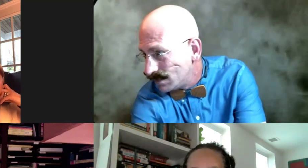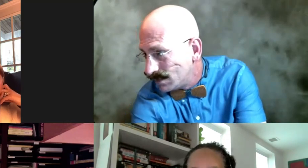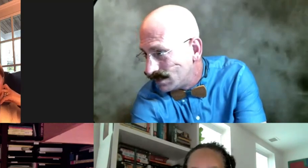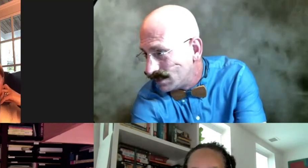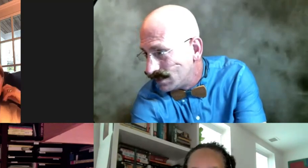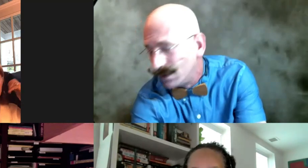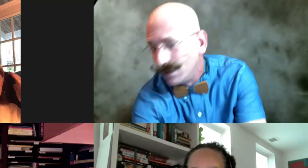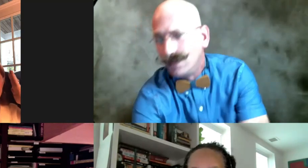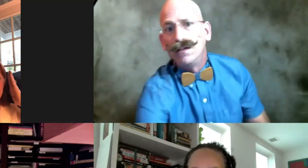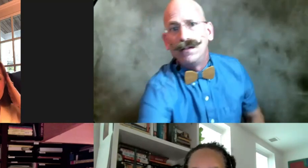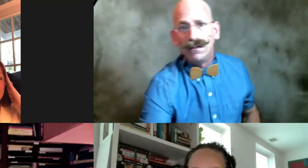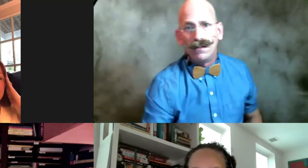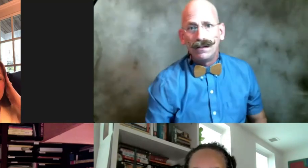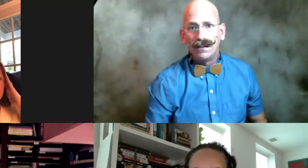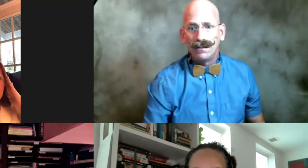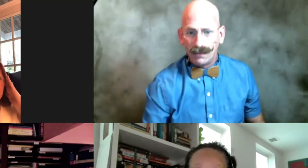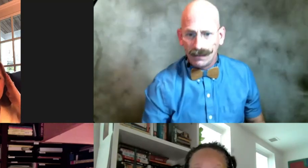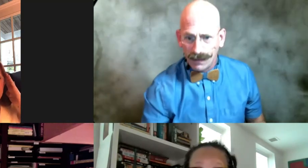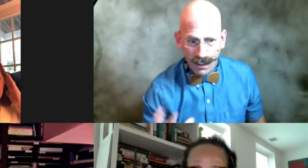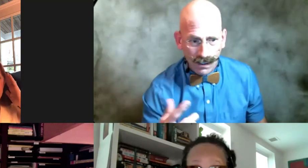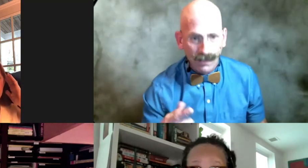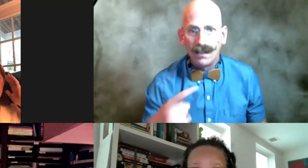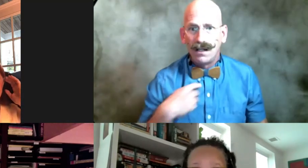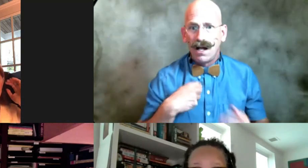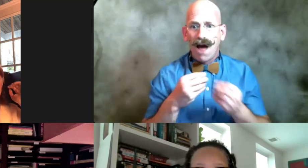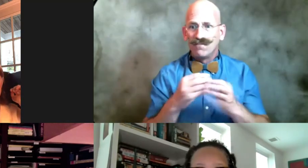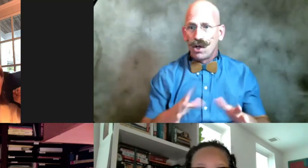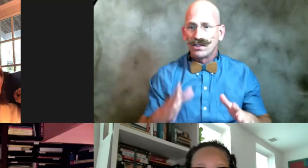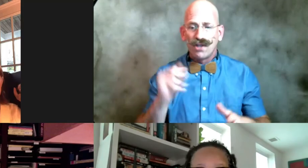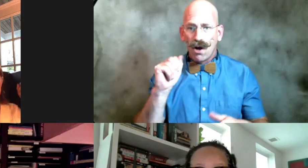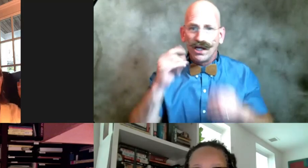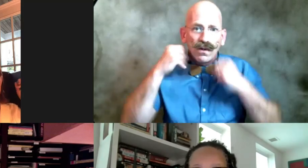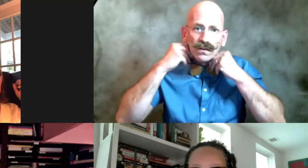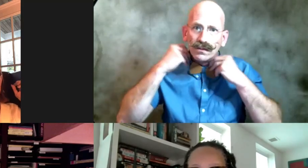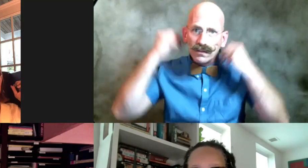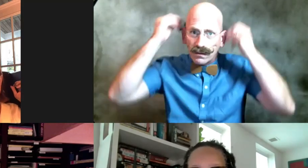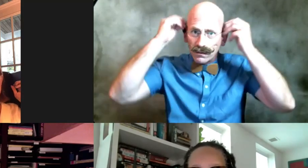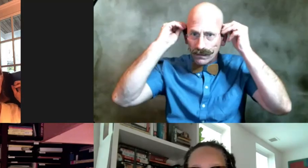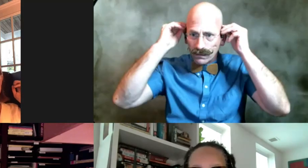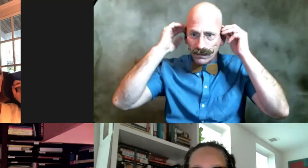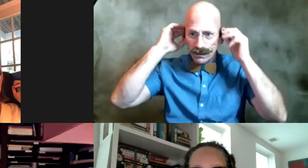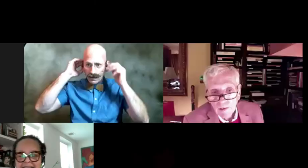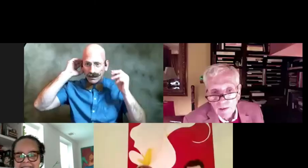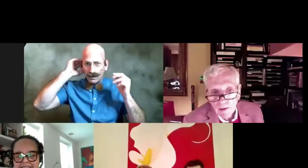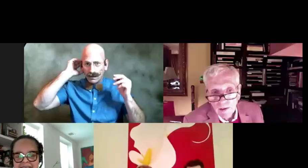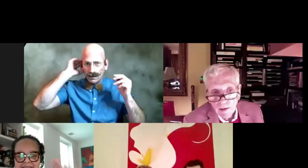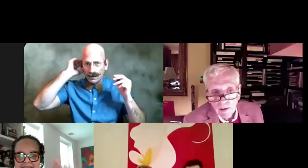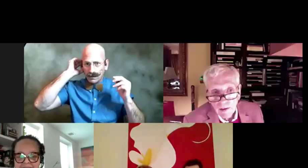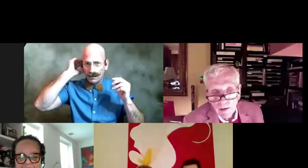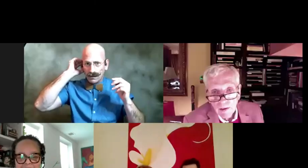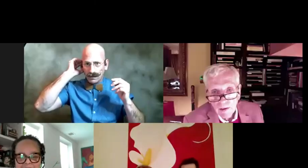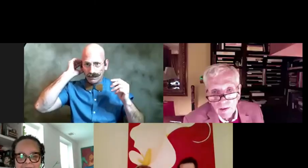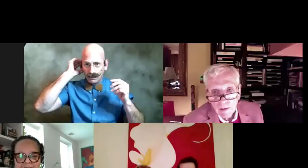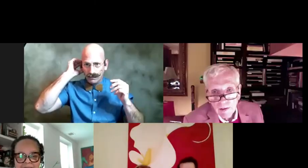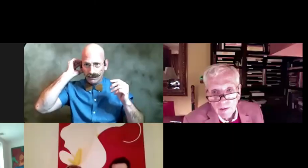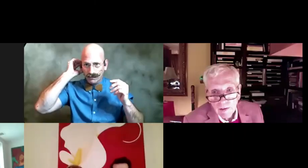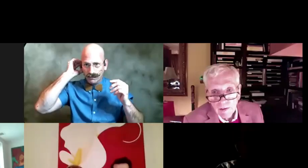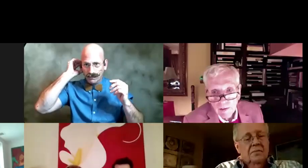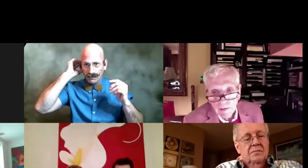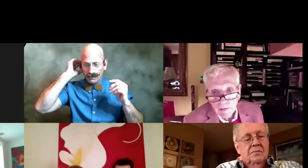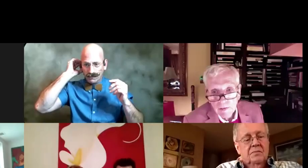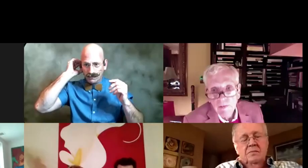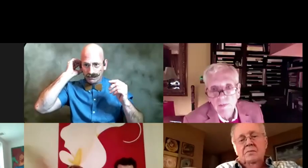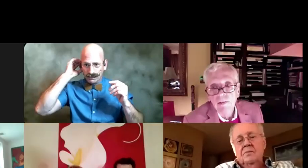point in our program we always invite our folks to turn on their cameras because we love to see your beautiful faces and say thank you for coming